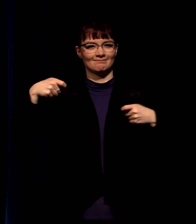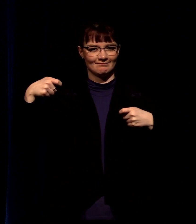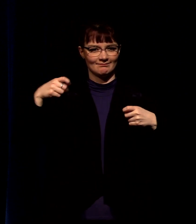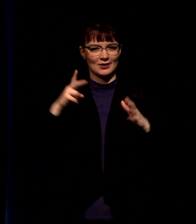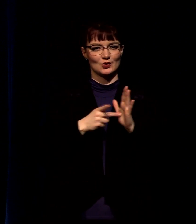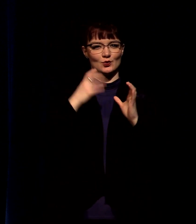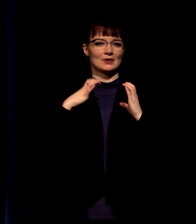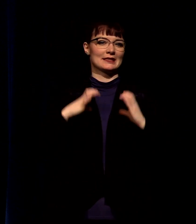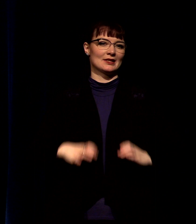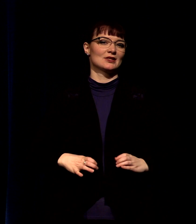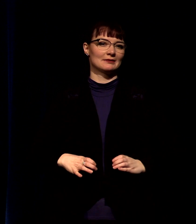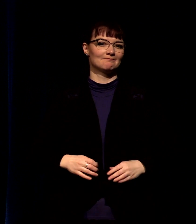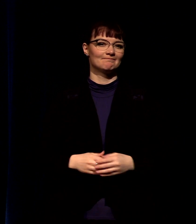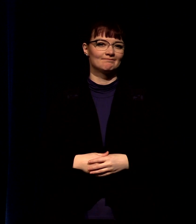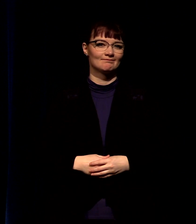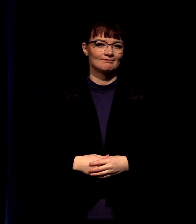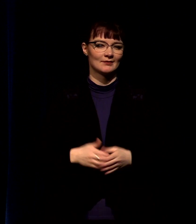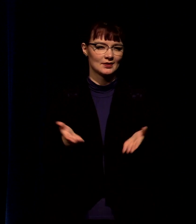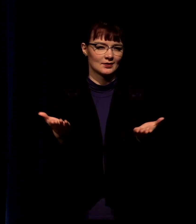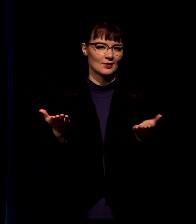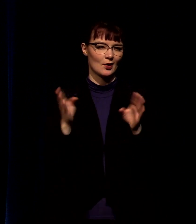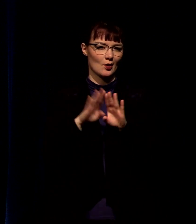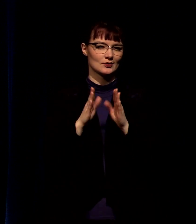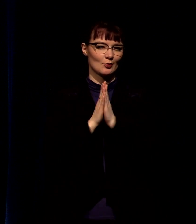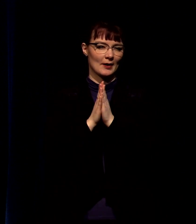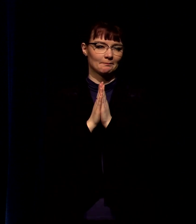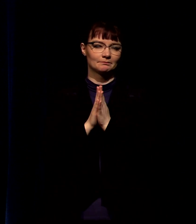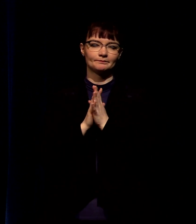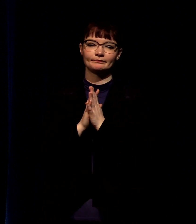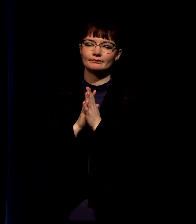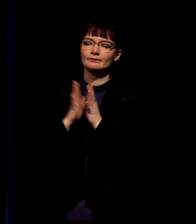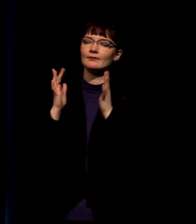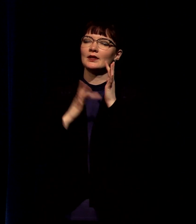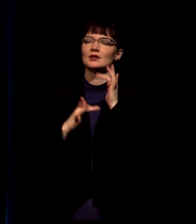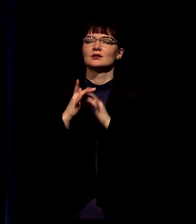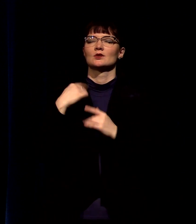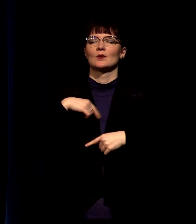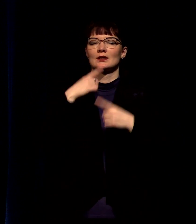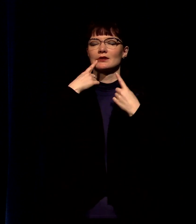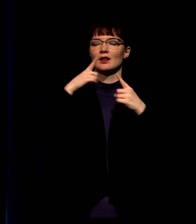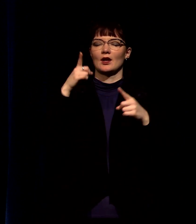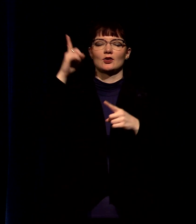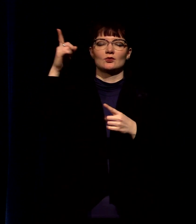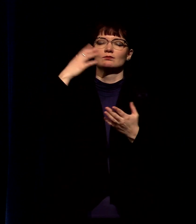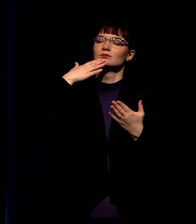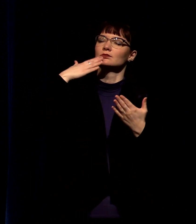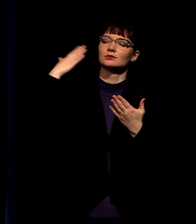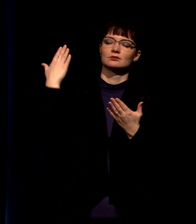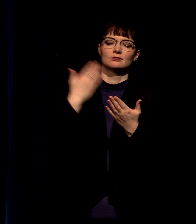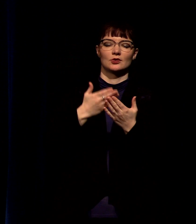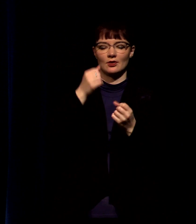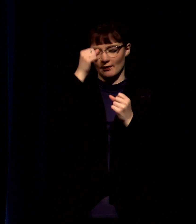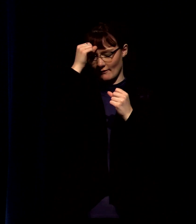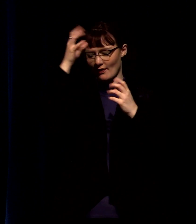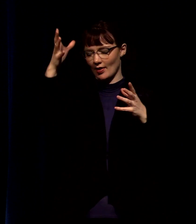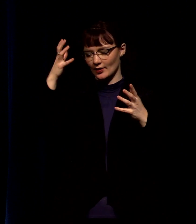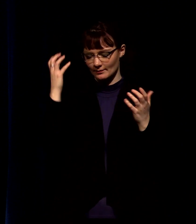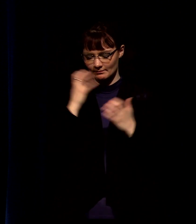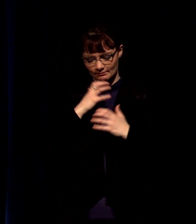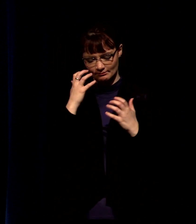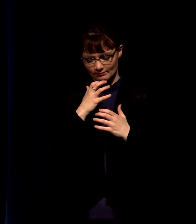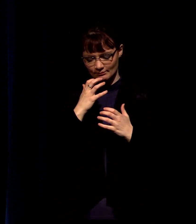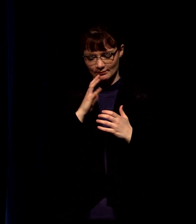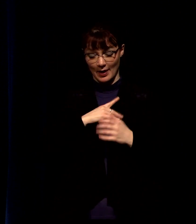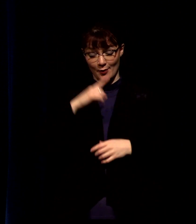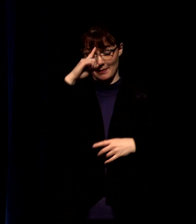jesus we declare that you are a good father it blows